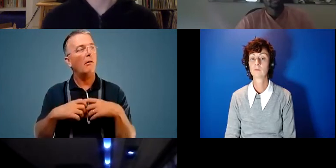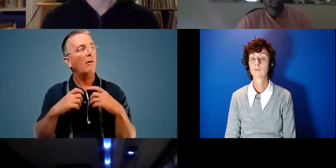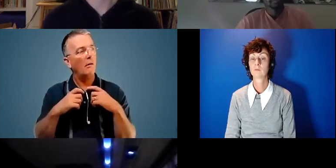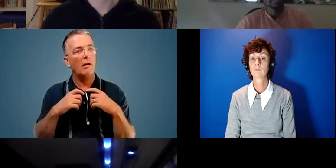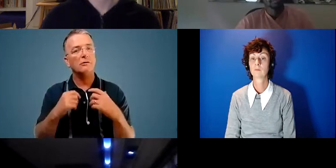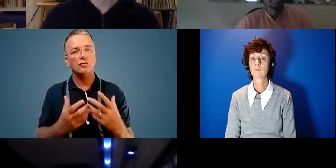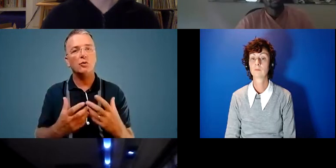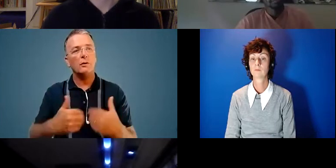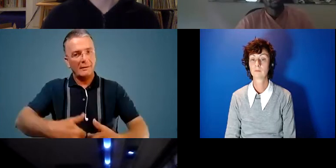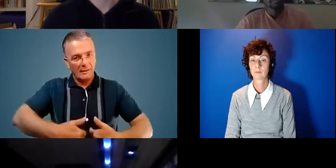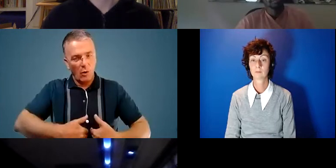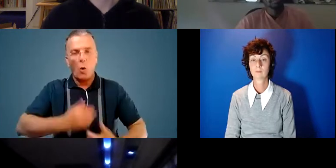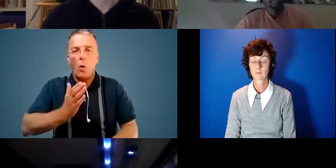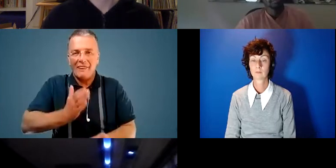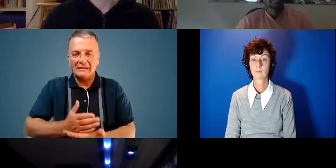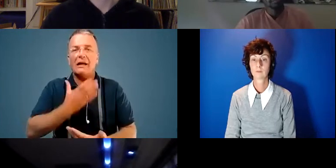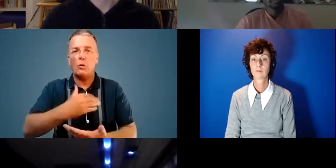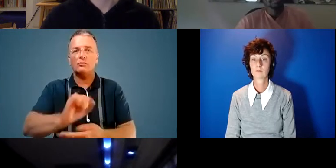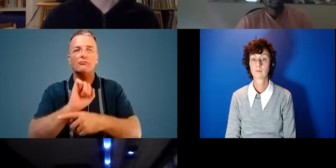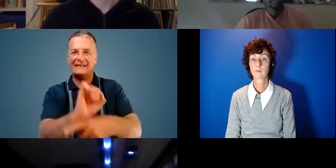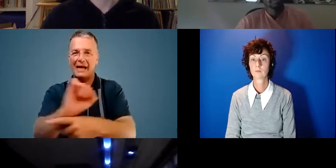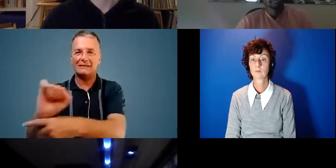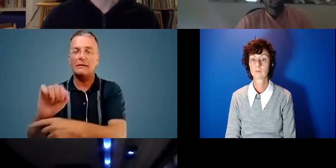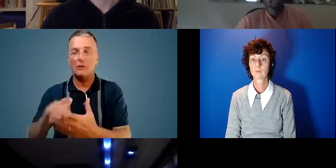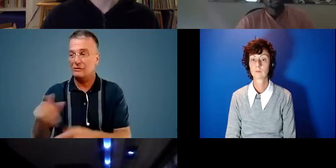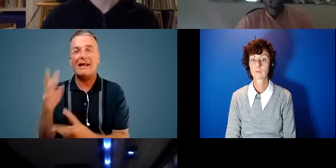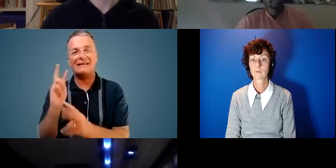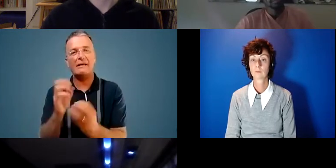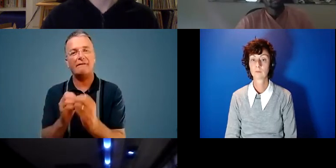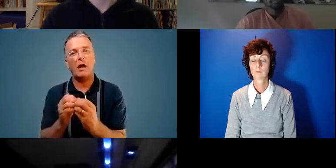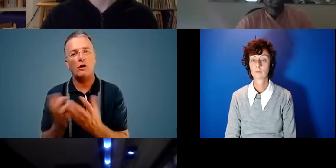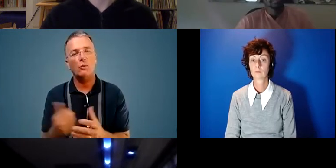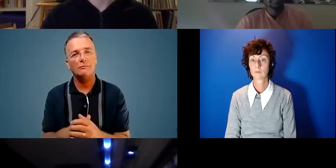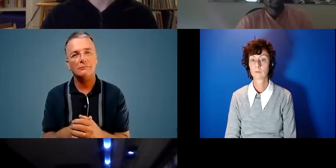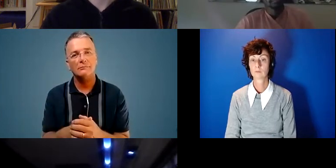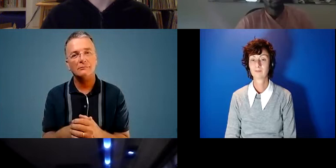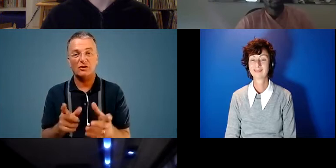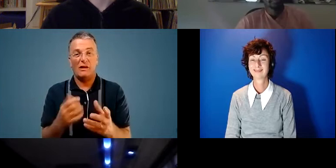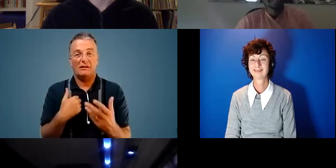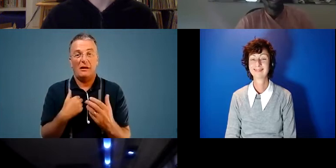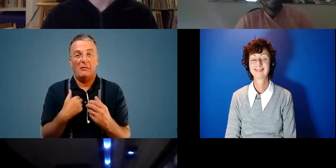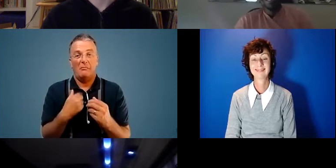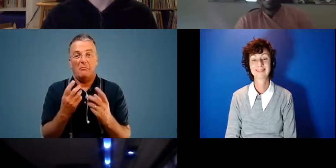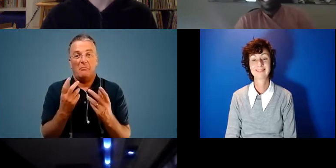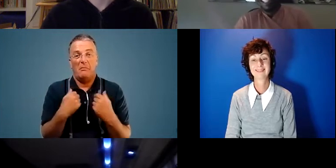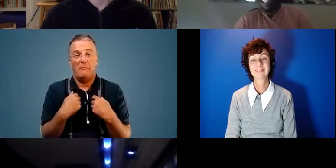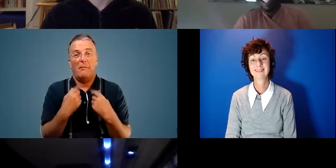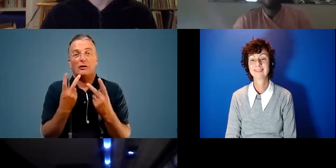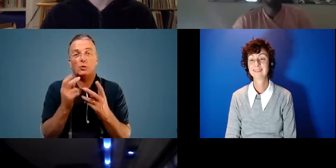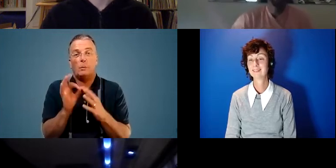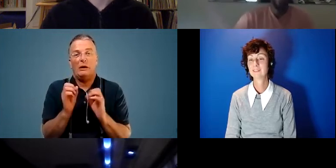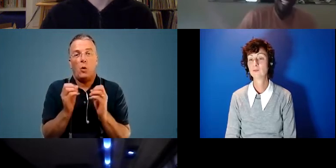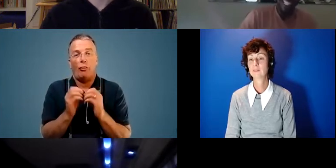inherently authentically want to protect it because they see the true value for nature um such as my two two two cents